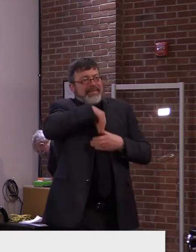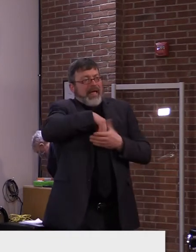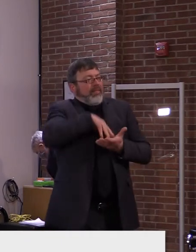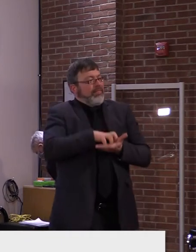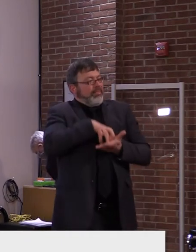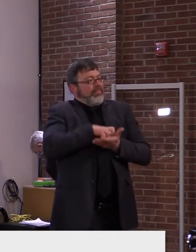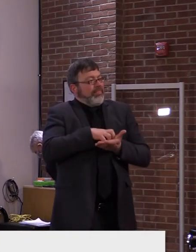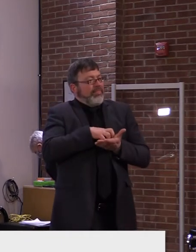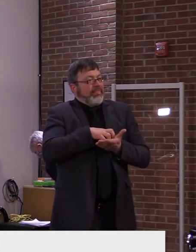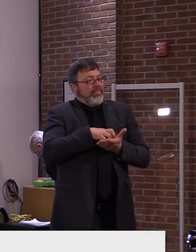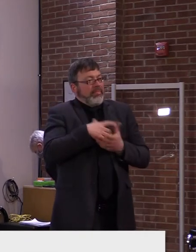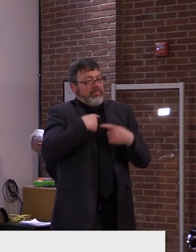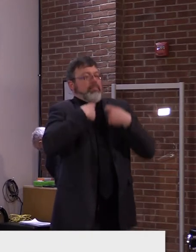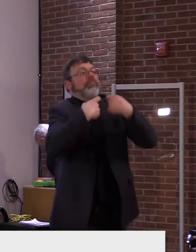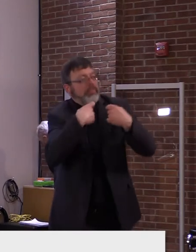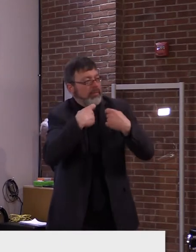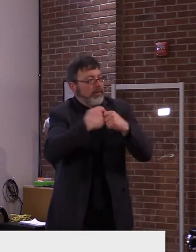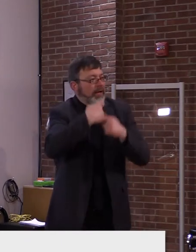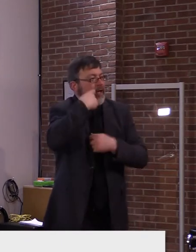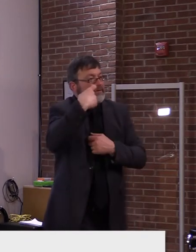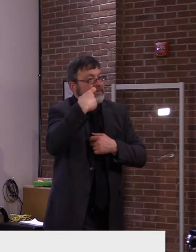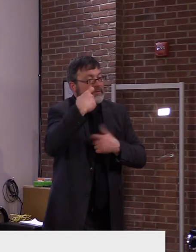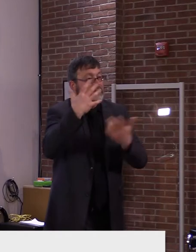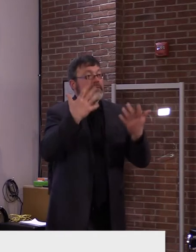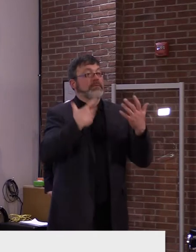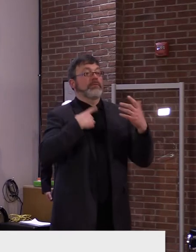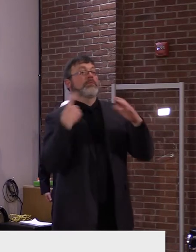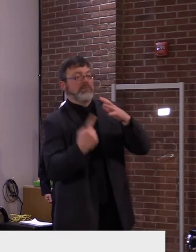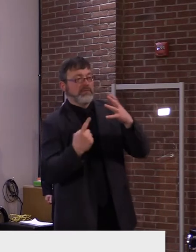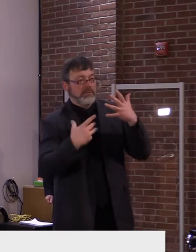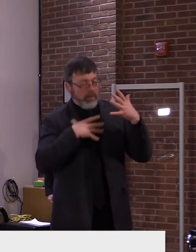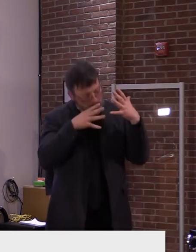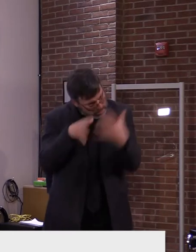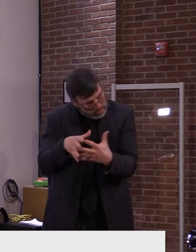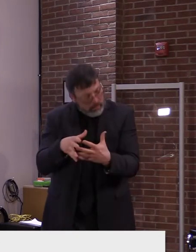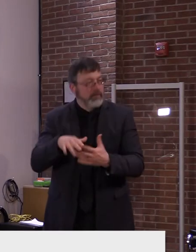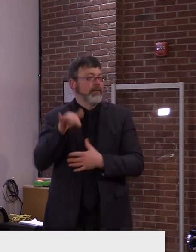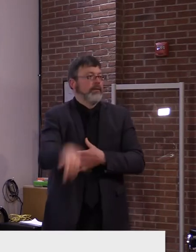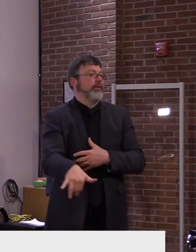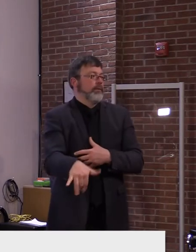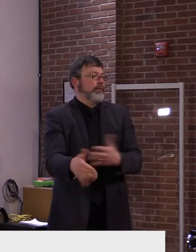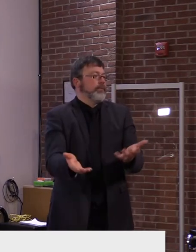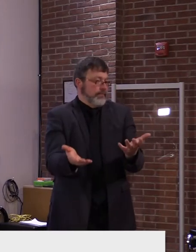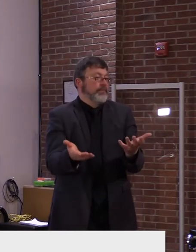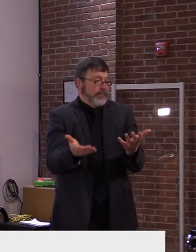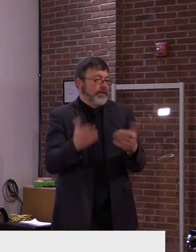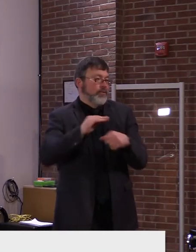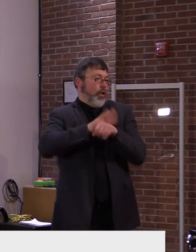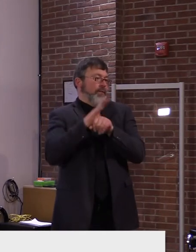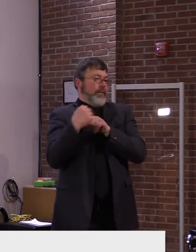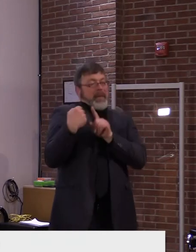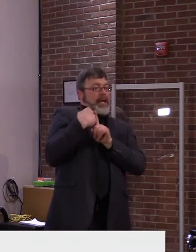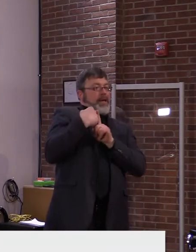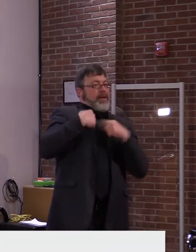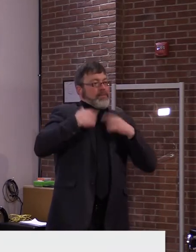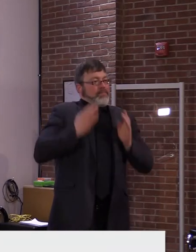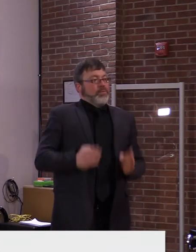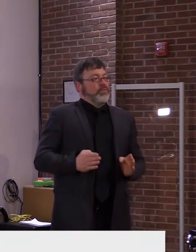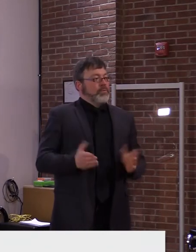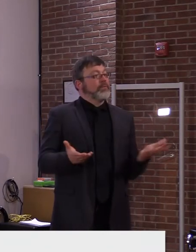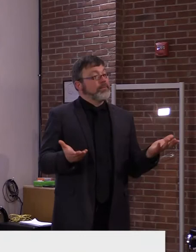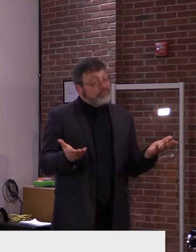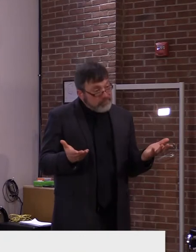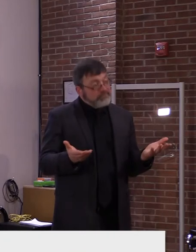confronted with a pandemic and the extra stress that that could provide, potentially, uh, uh, increasing their use.